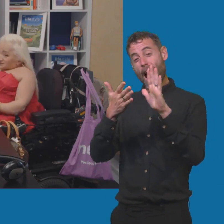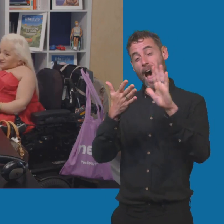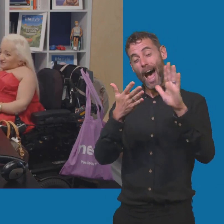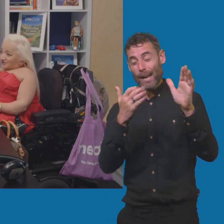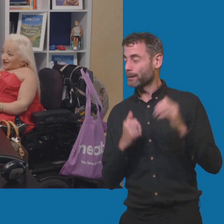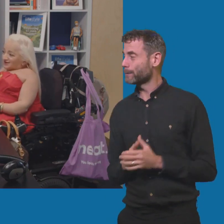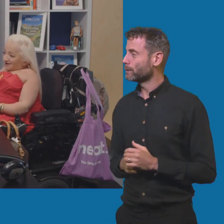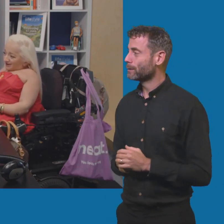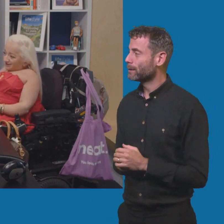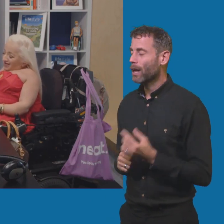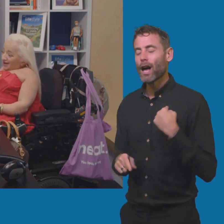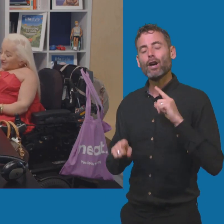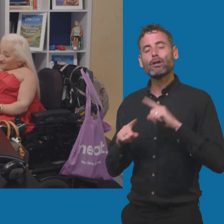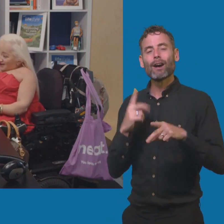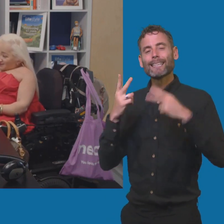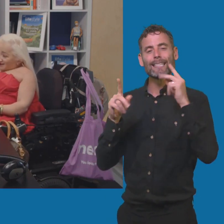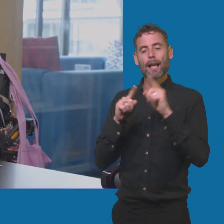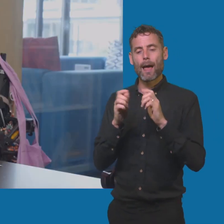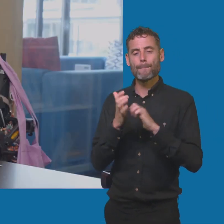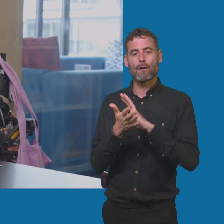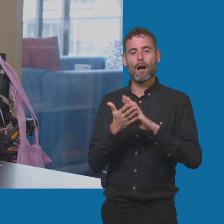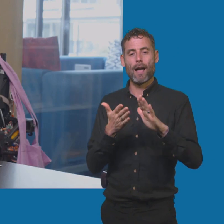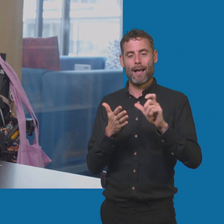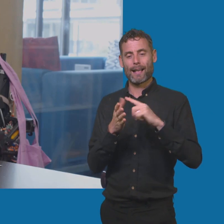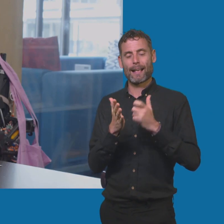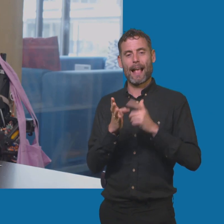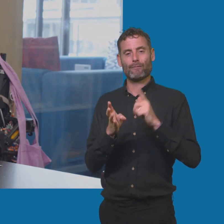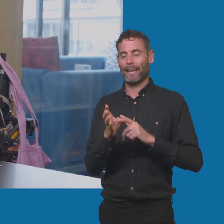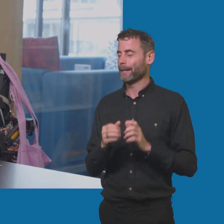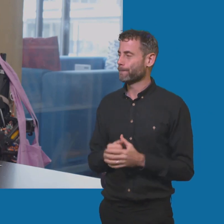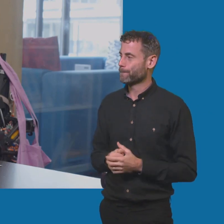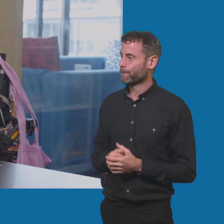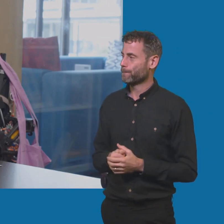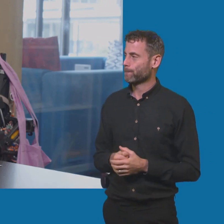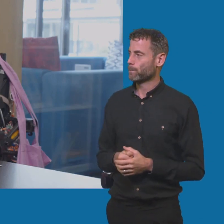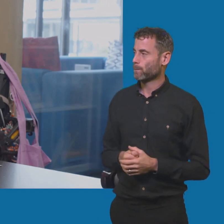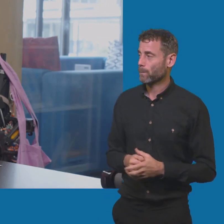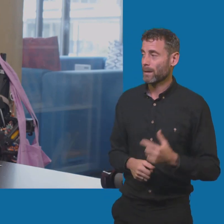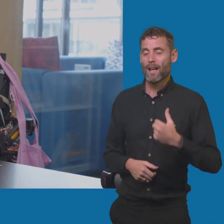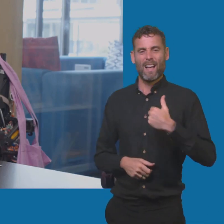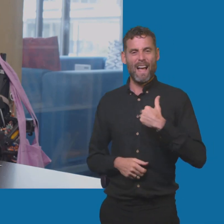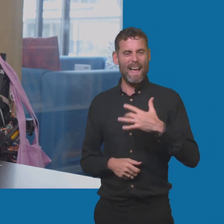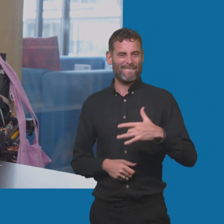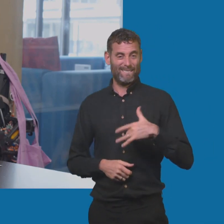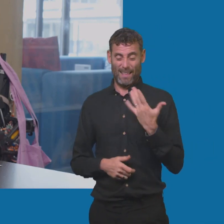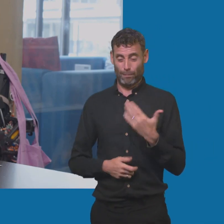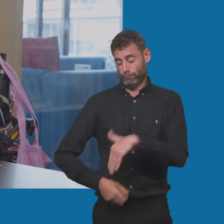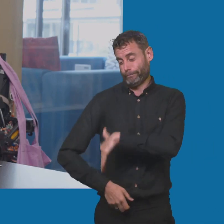Trying to do Mariah Carey. I mean, the fact that I feel like the bottom of someone's shoe right now, that was